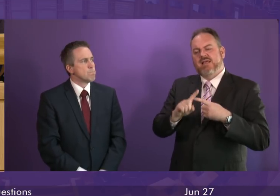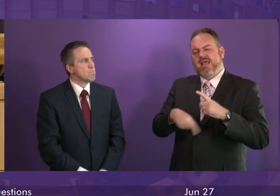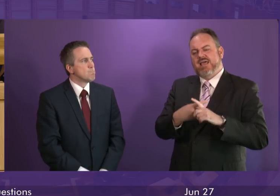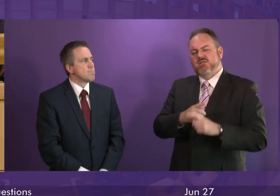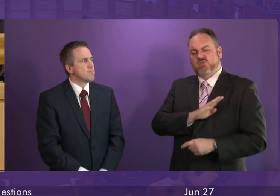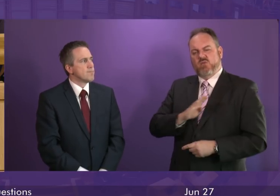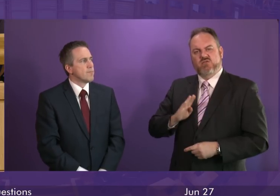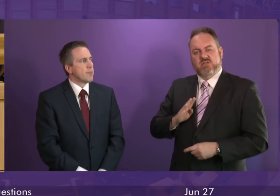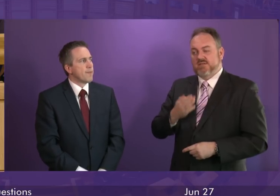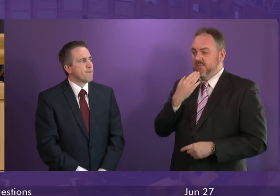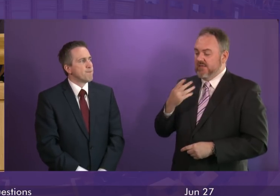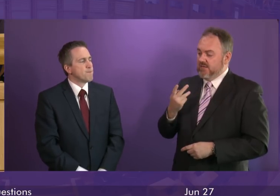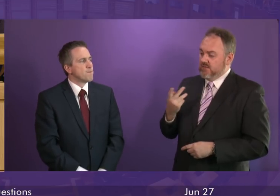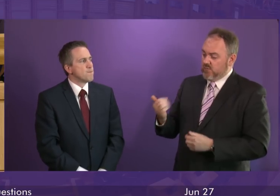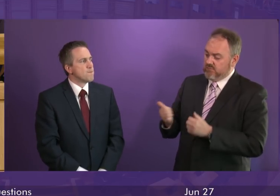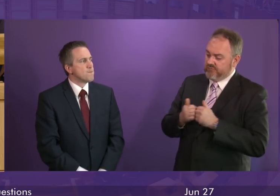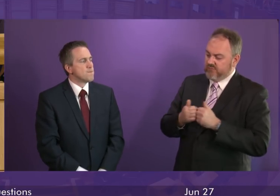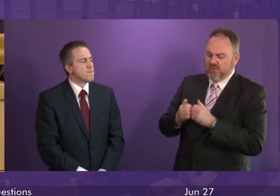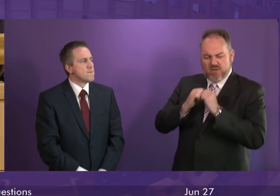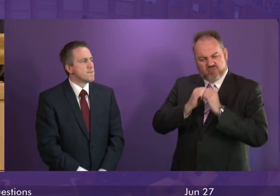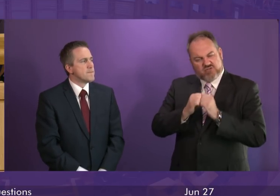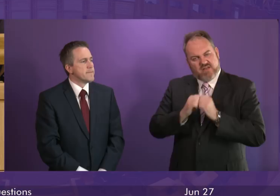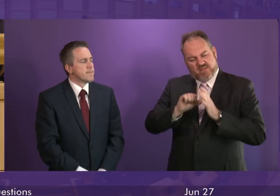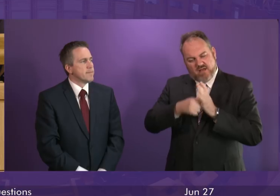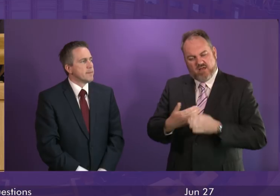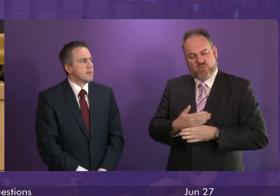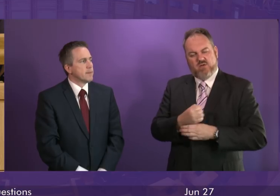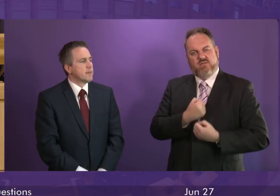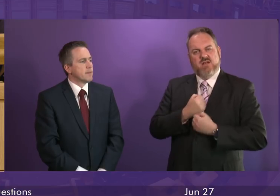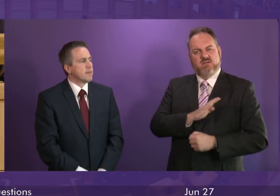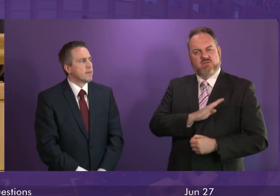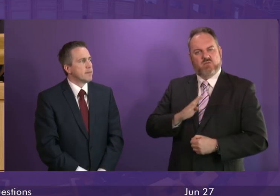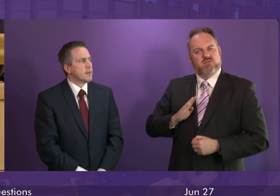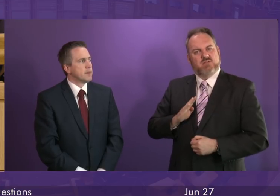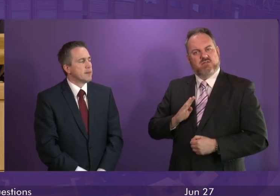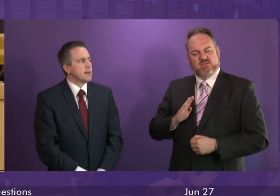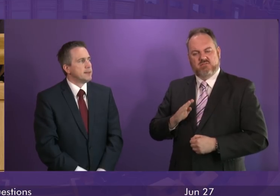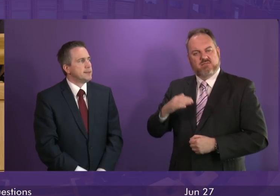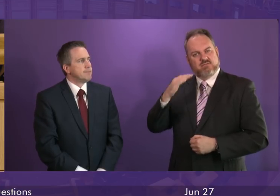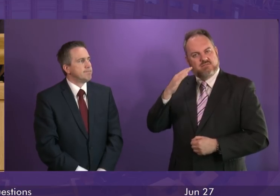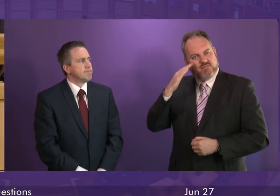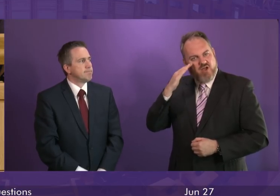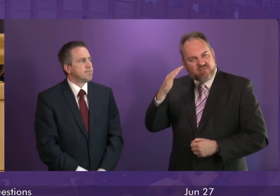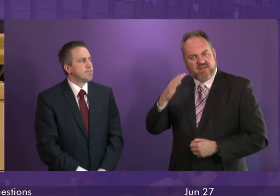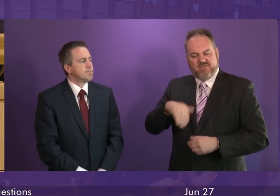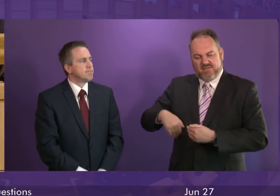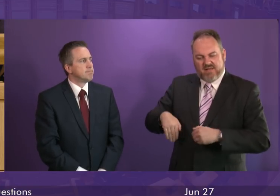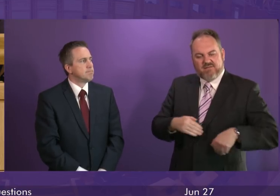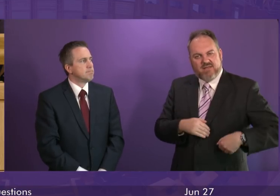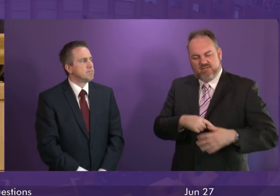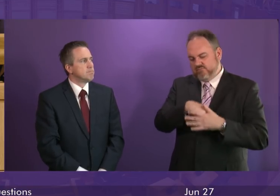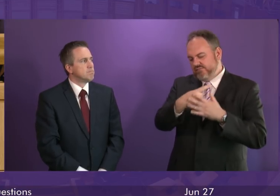the First Minister join me and many others in appreciating the work which our armed forces personnel do for our country and also the work of many